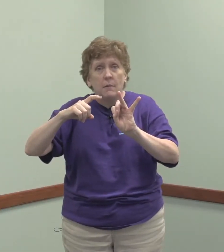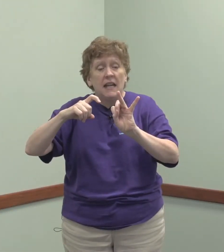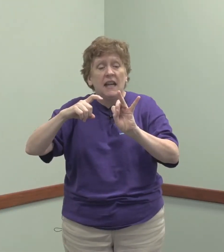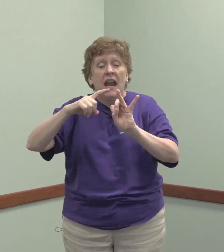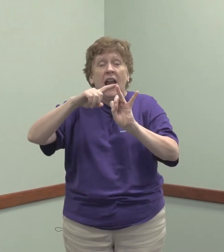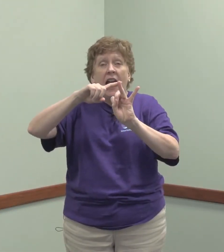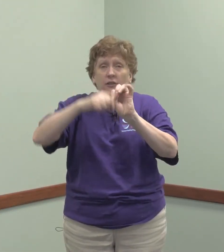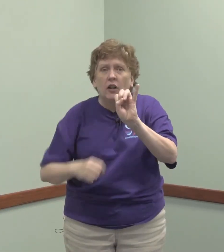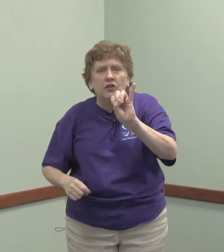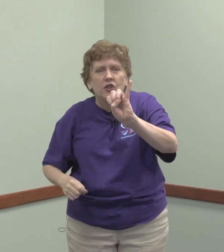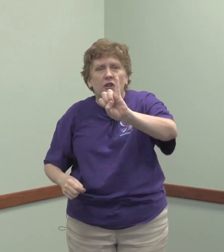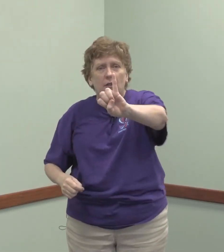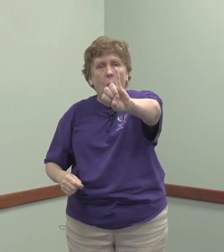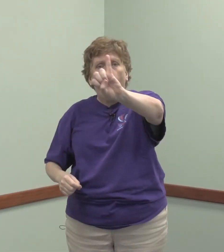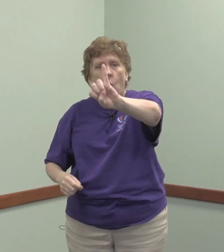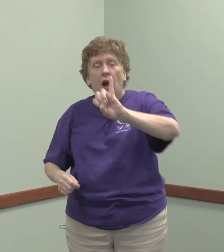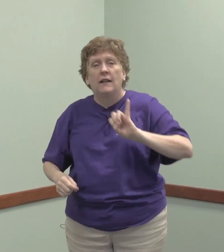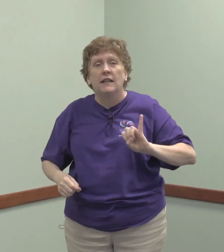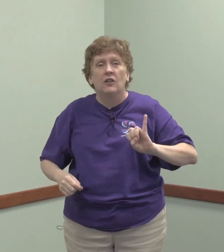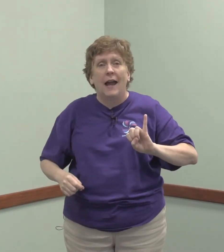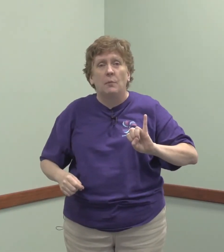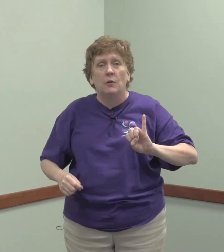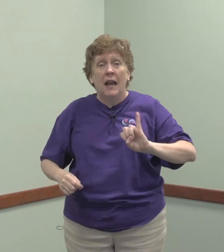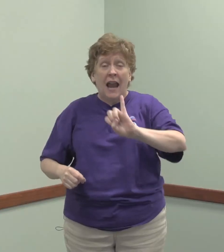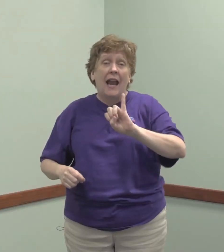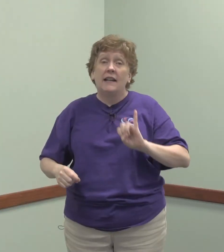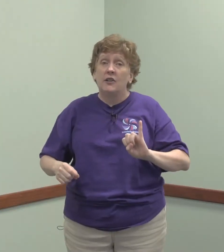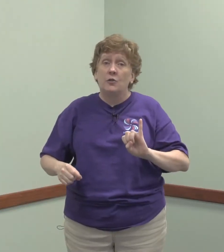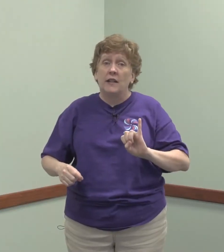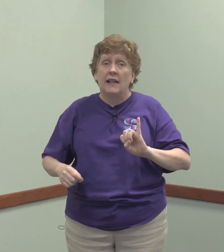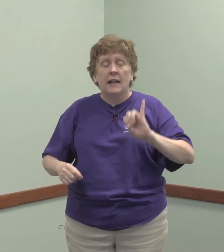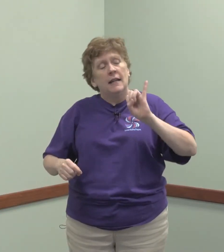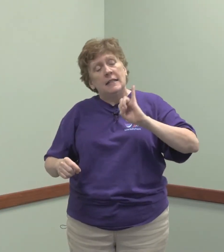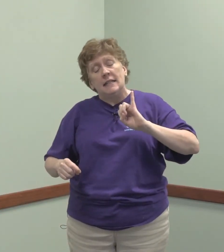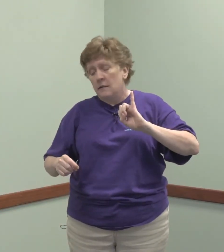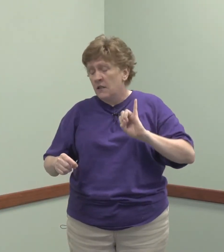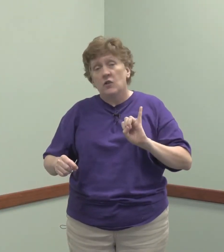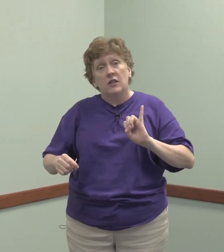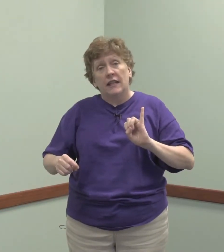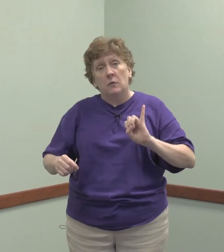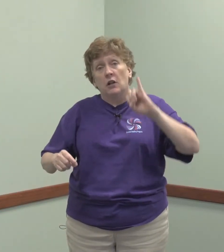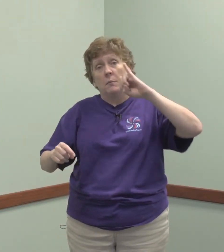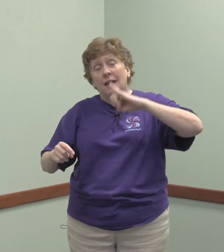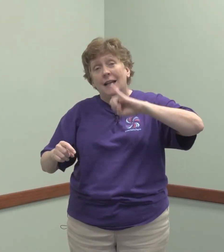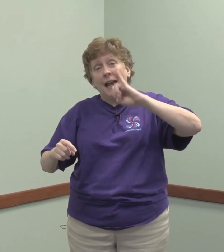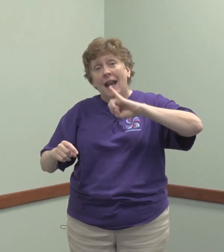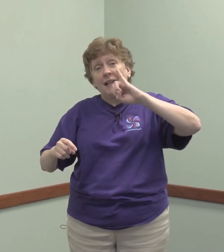be, and crunch. One little apple hanging in a tree, teasing Mr. Slinky Worm, you can't